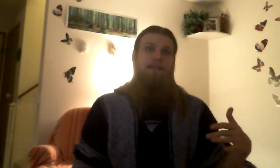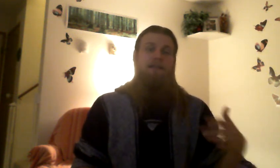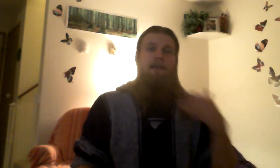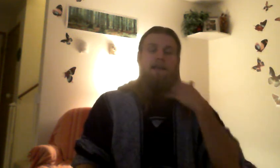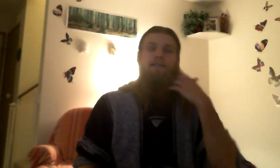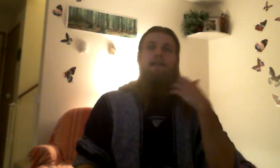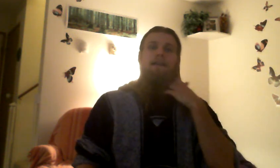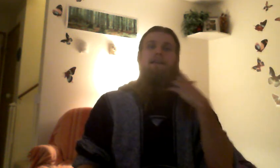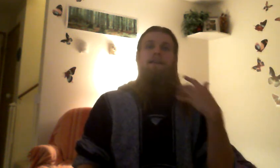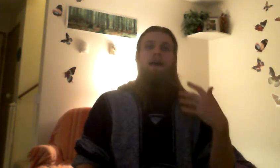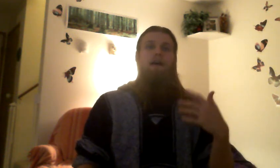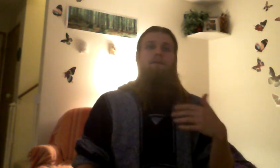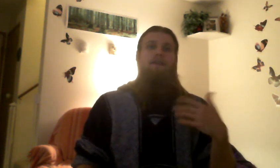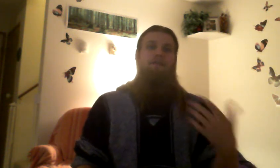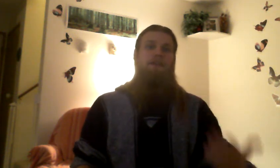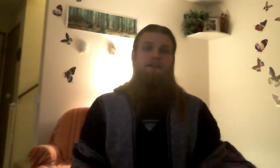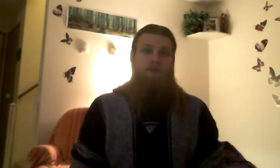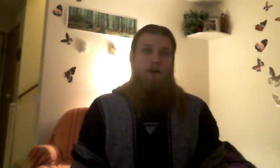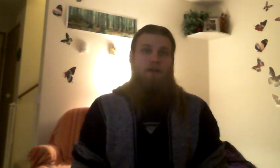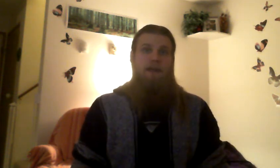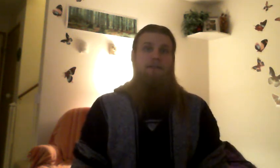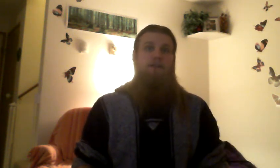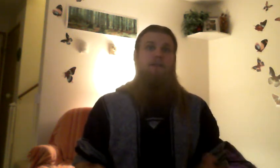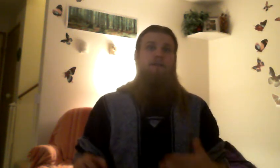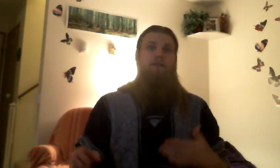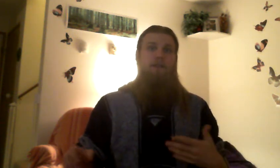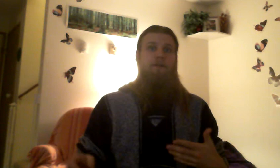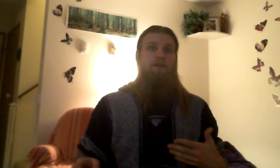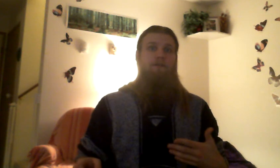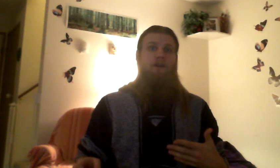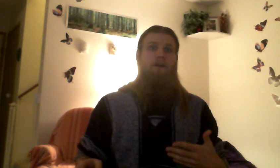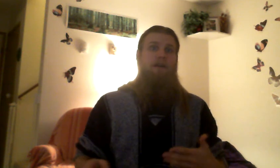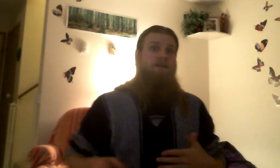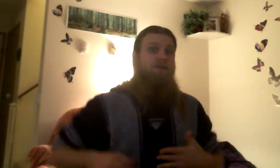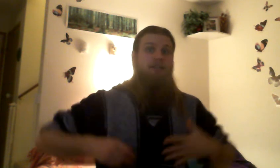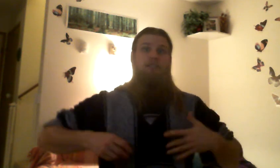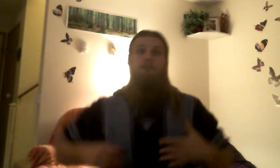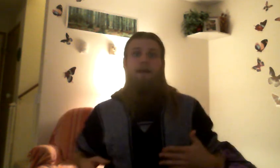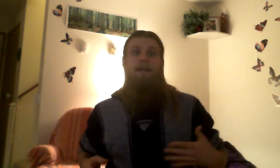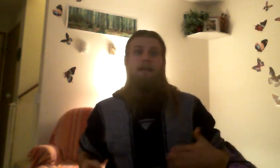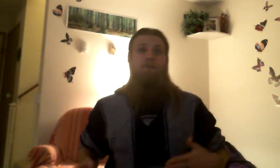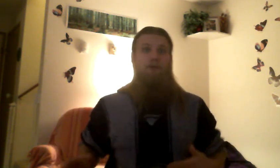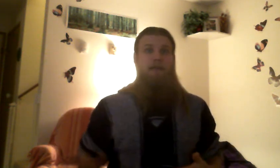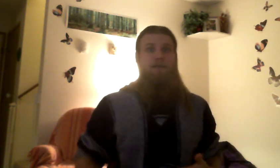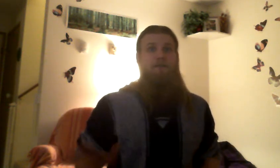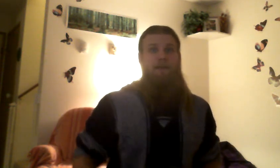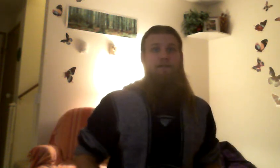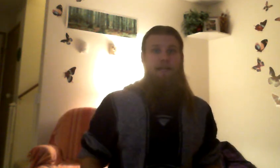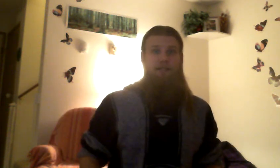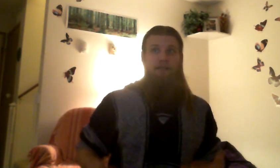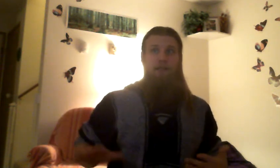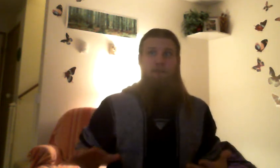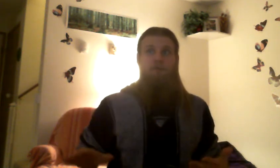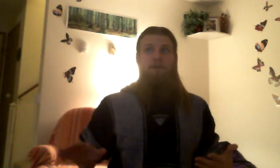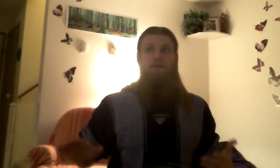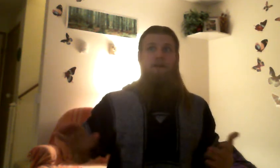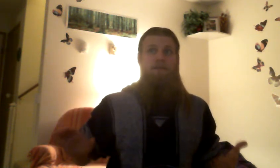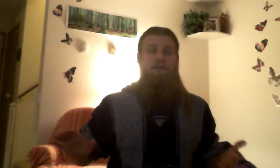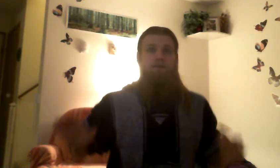it. It's like, um, if you're gonna fall, right? If you're, if you're gonna about to fall. If you adjust your weight and put down a new foundation. Like boom, you found, you